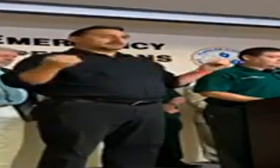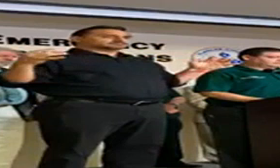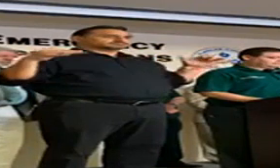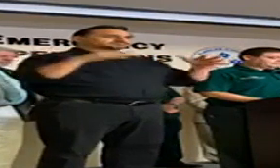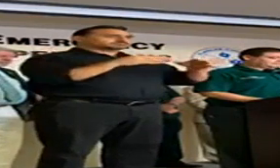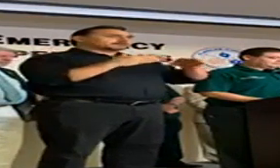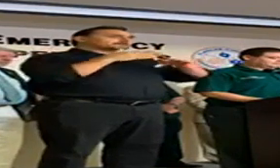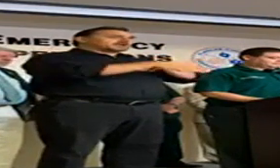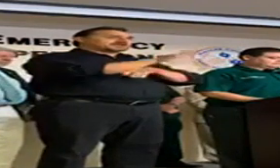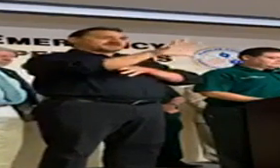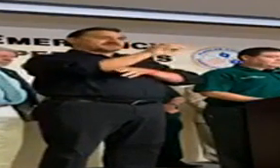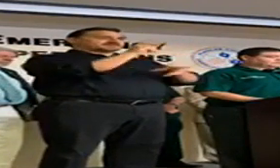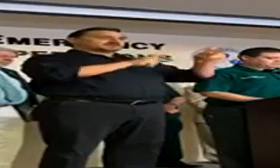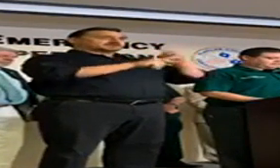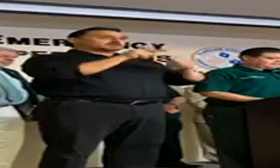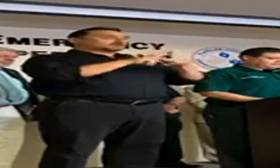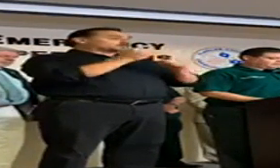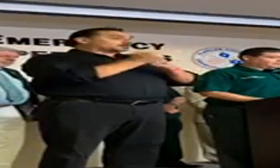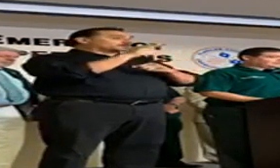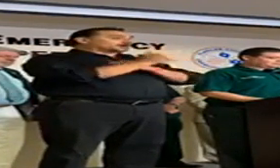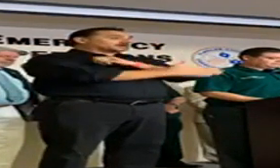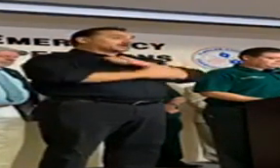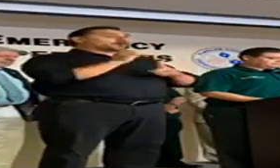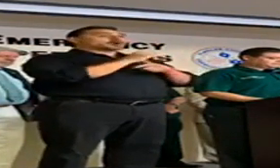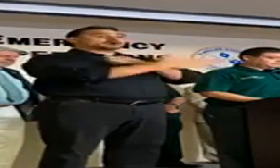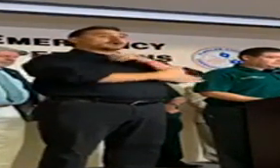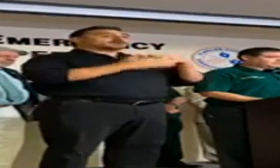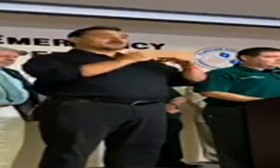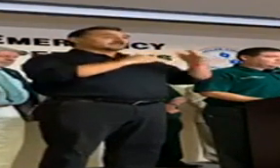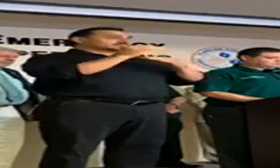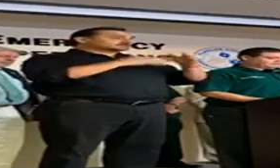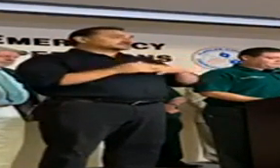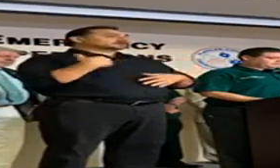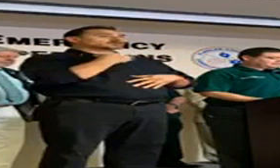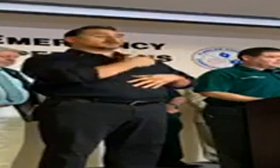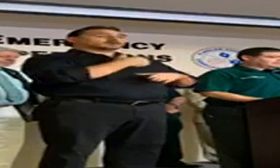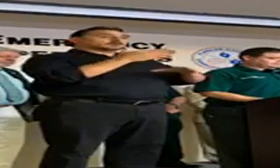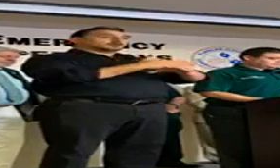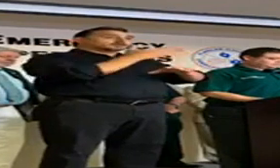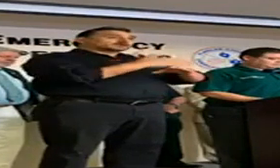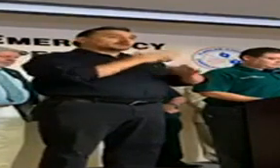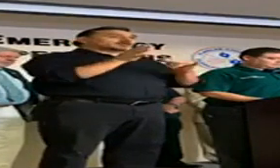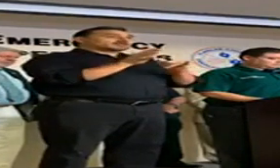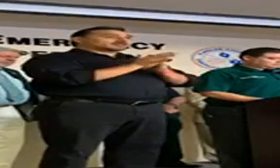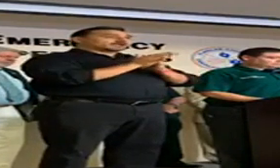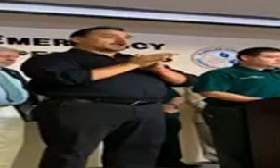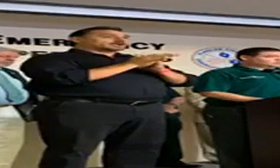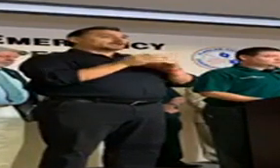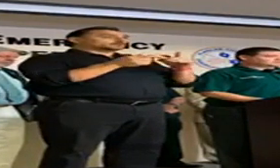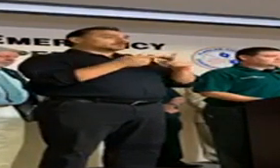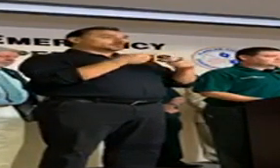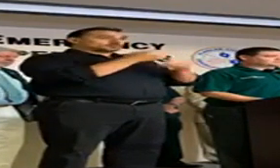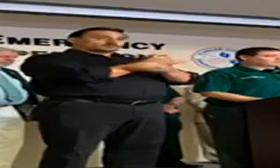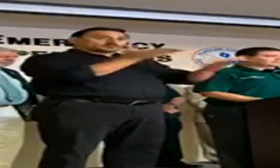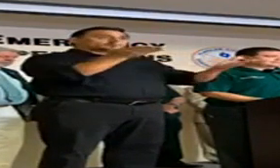of over 50 attendees sponsored by the county or at county facilities. We will be updating that guidance to those